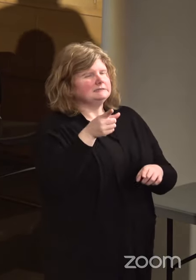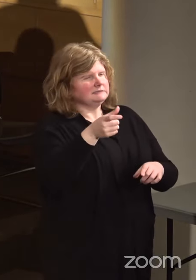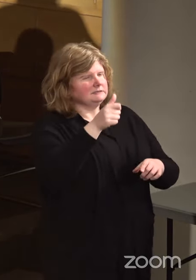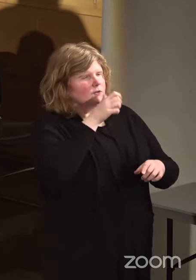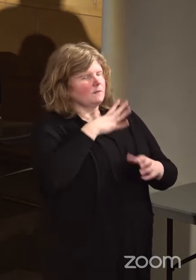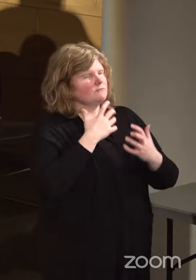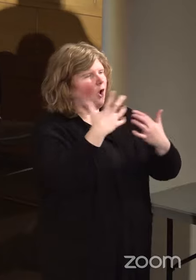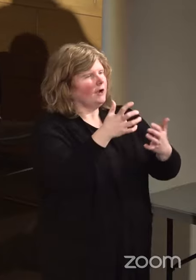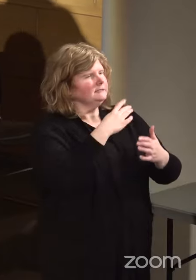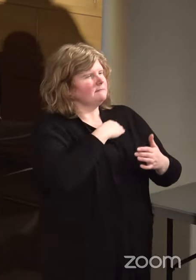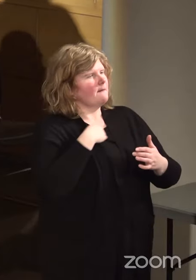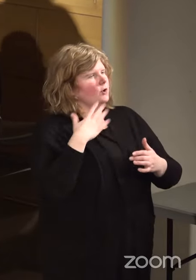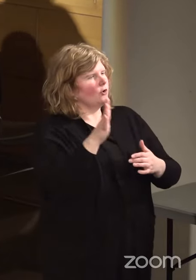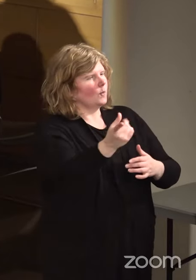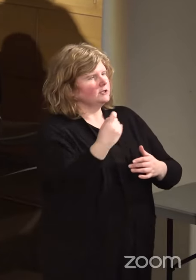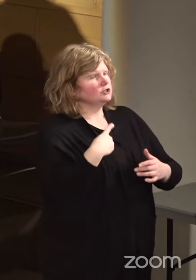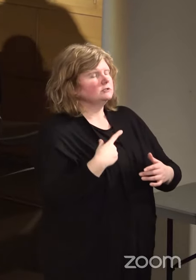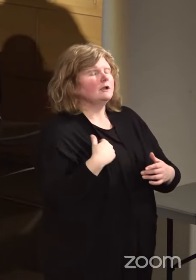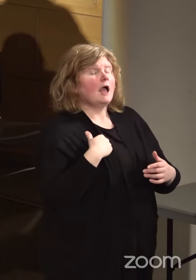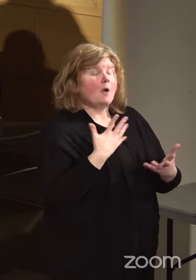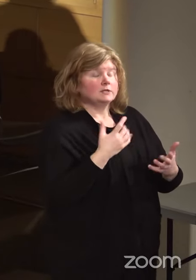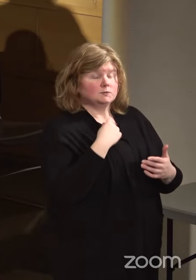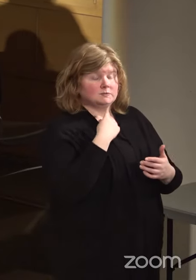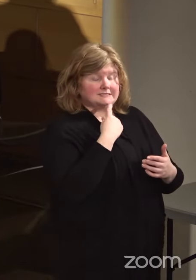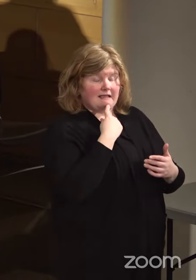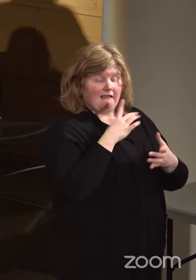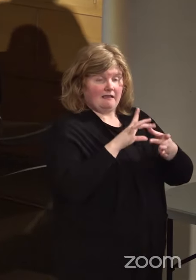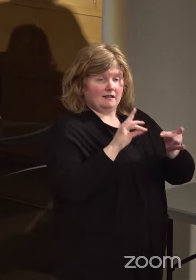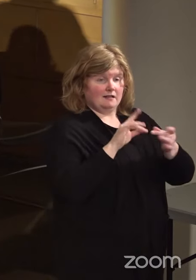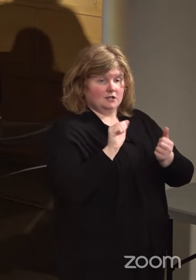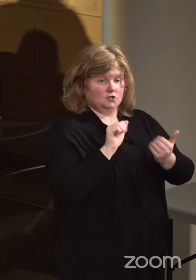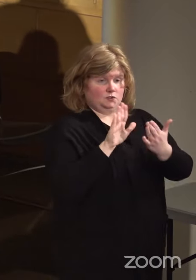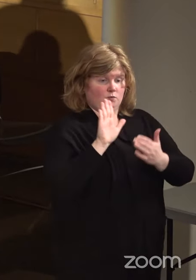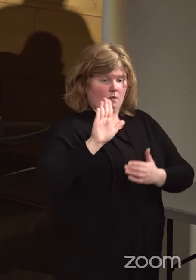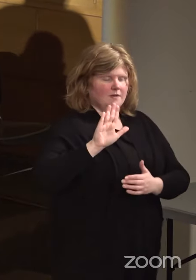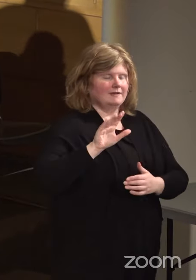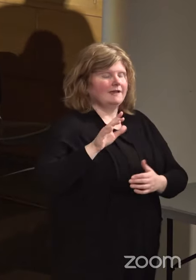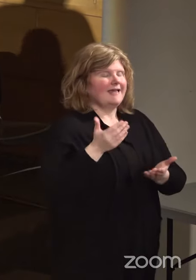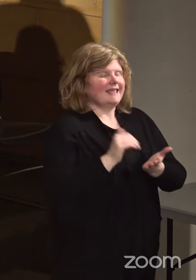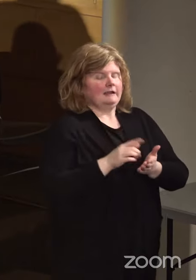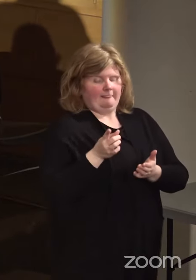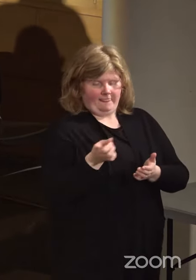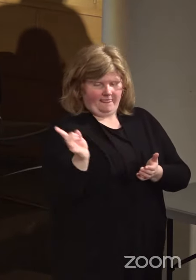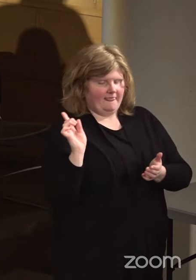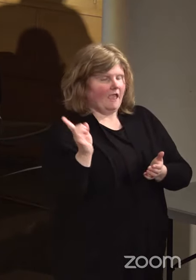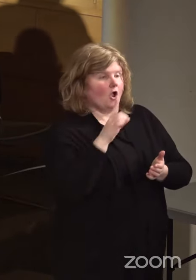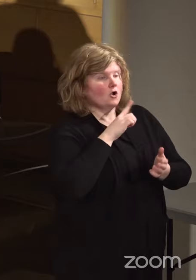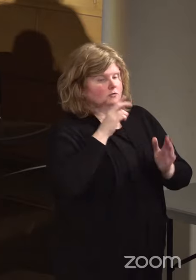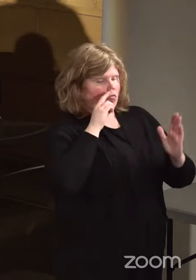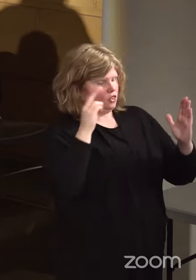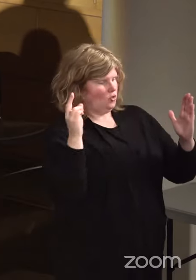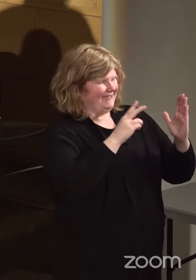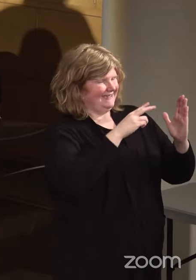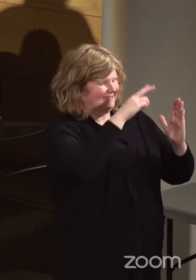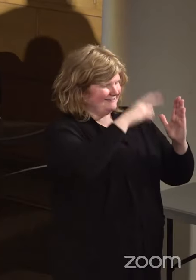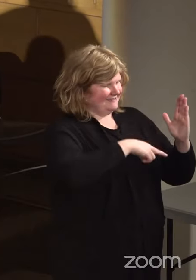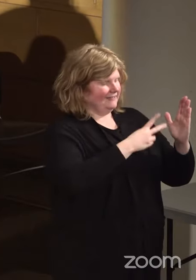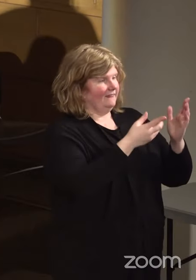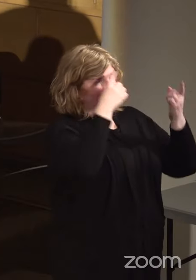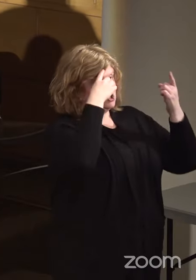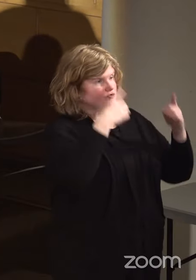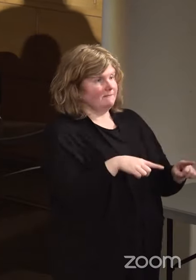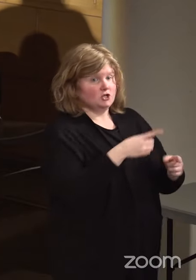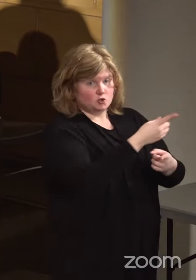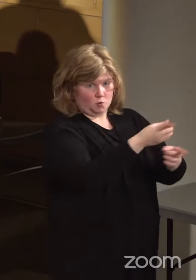question, what I wanted to say to you is that, again, they are looking at the agreement. An agreement that you